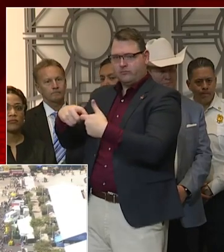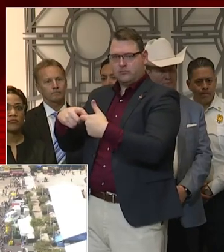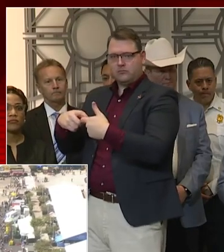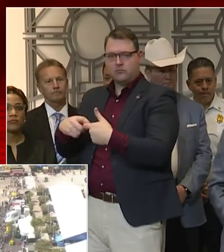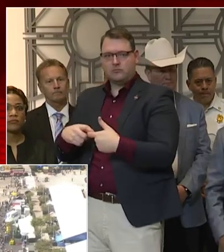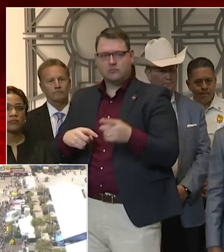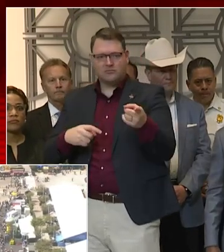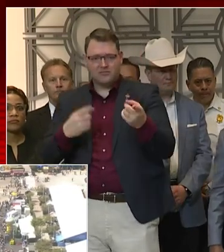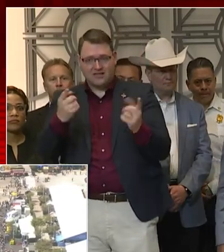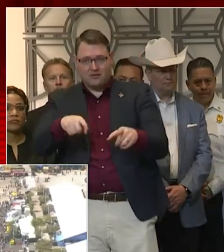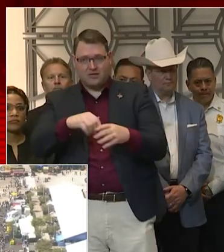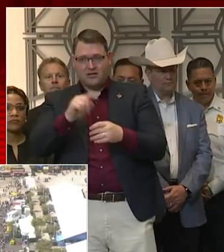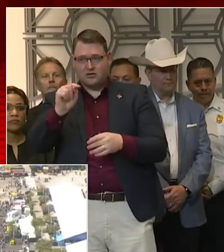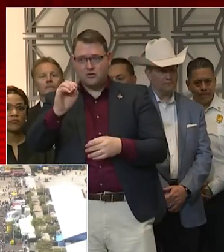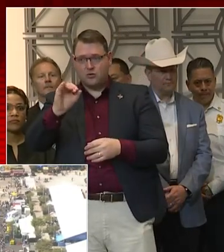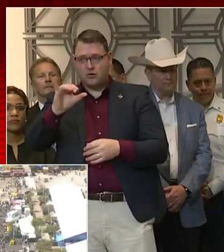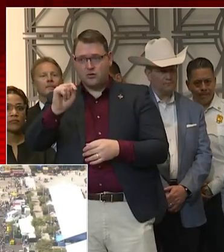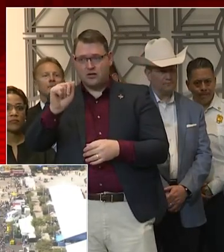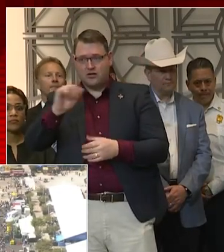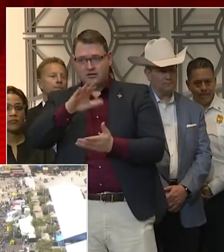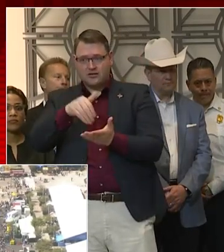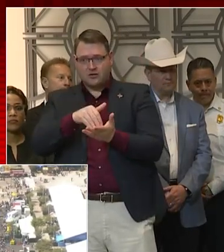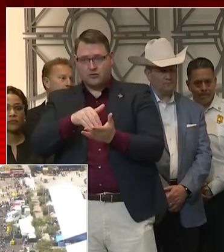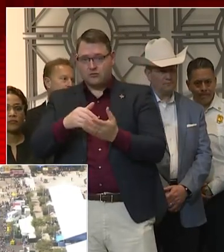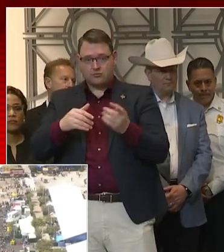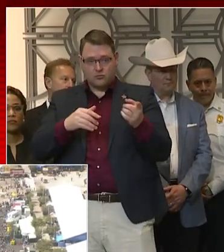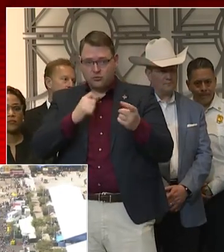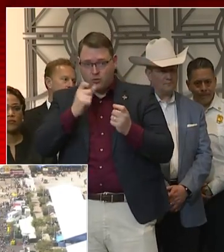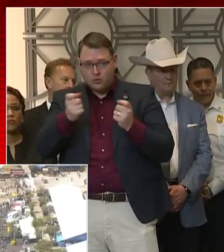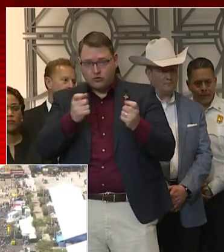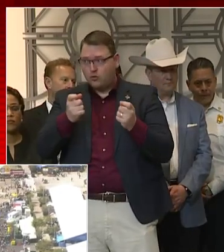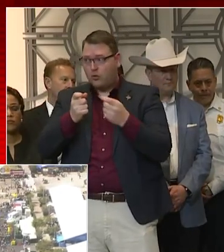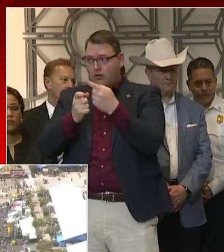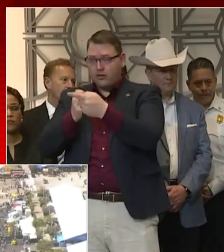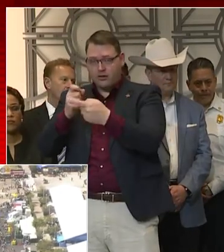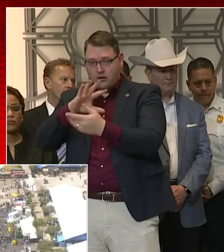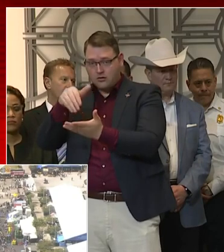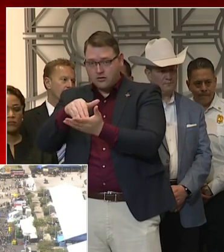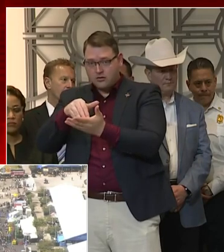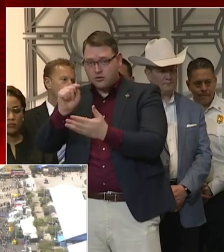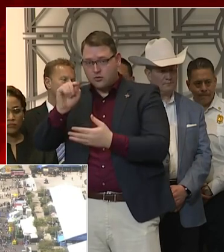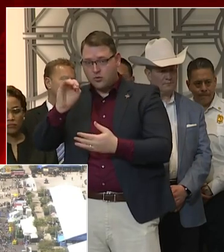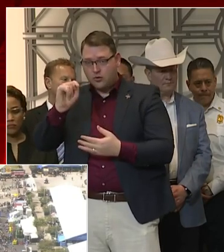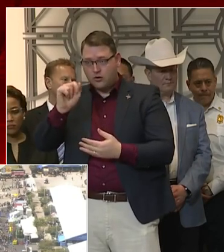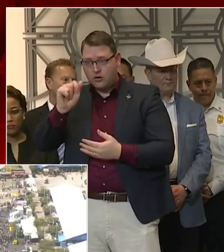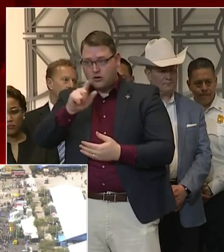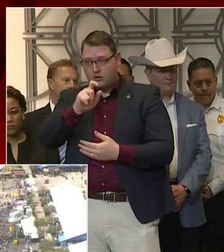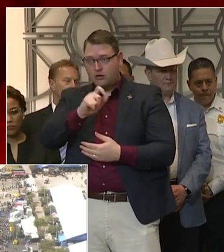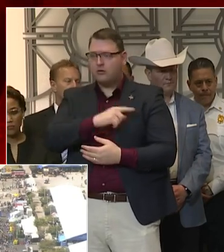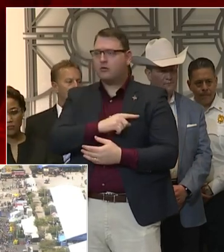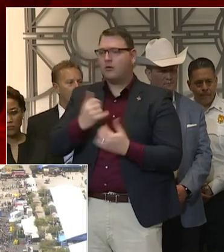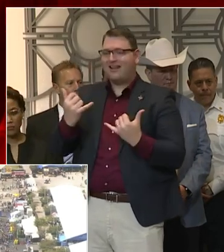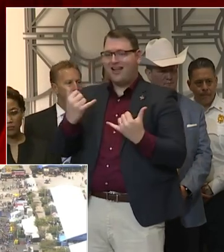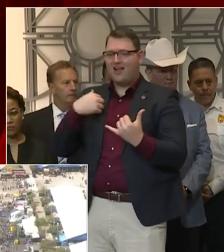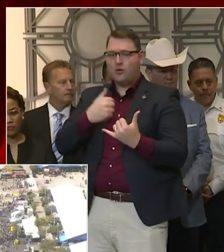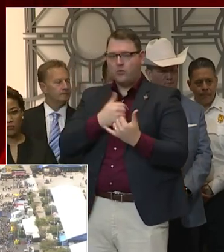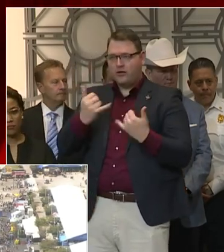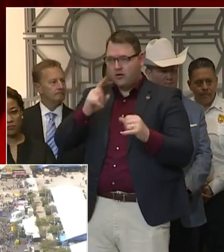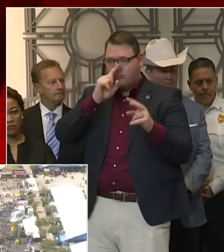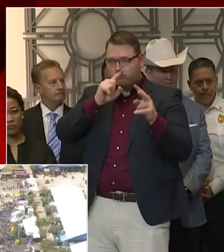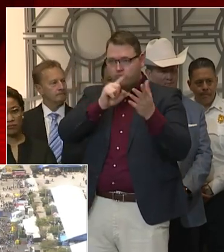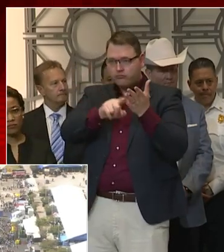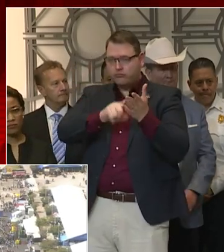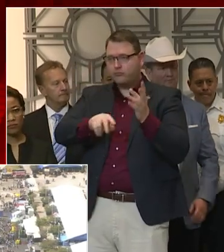this point, we are continuing to assess our